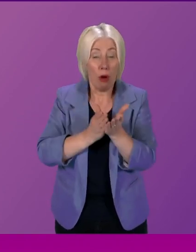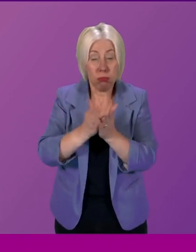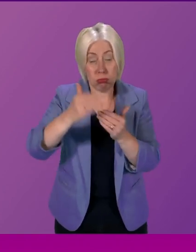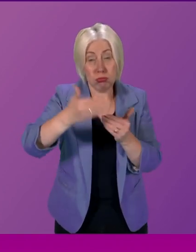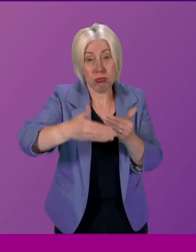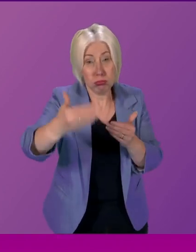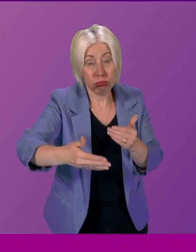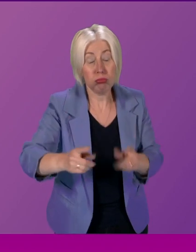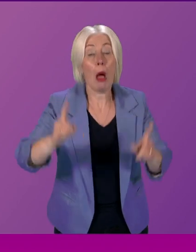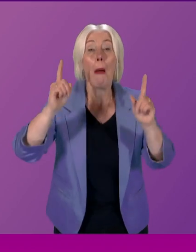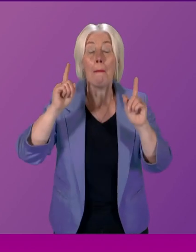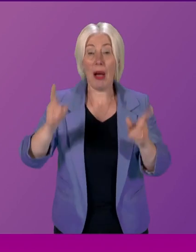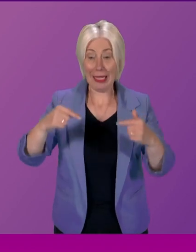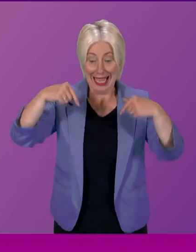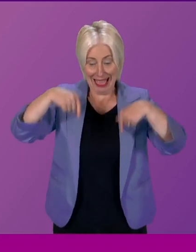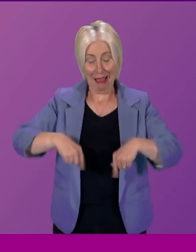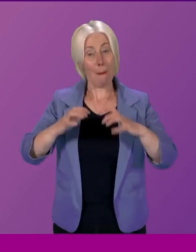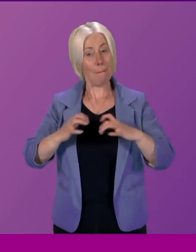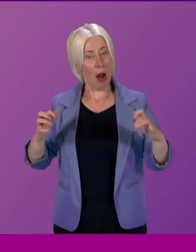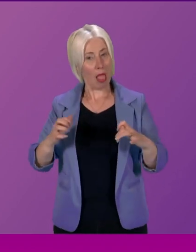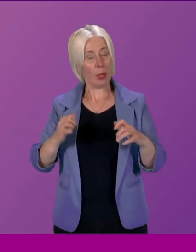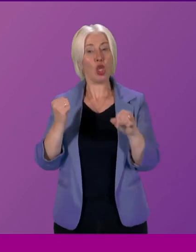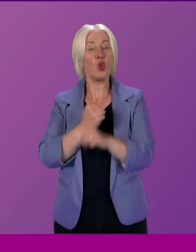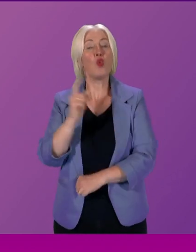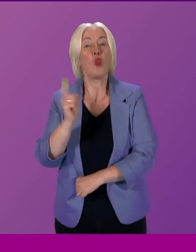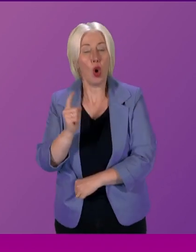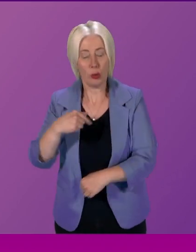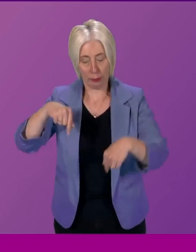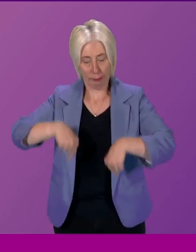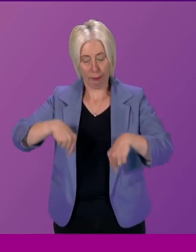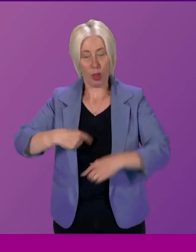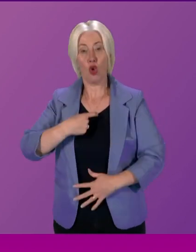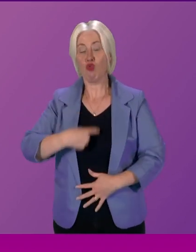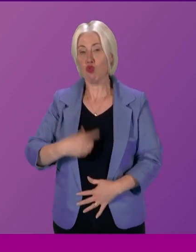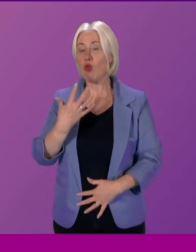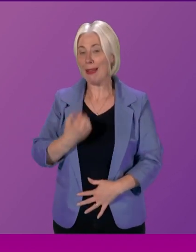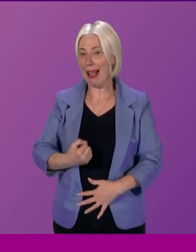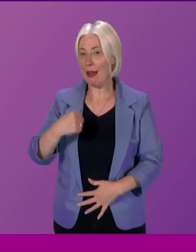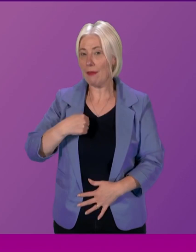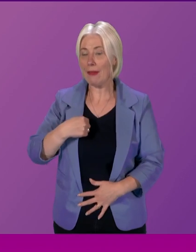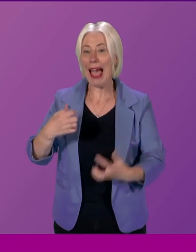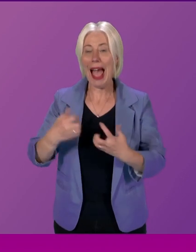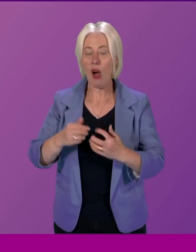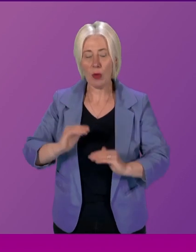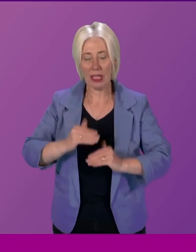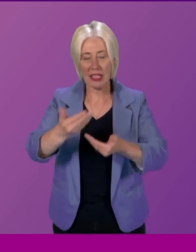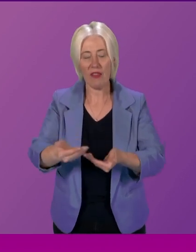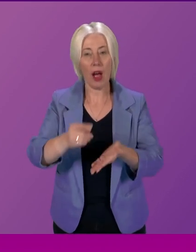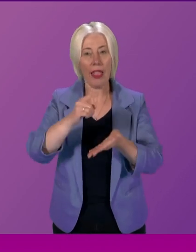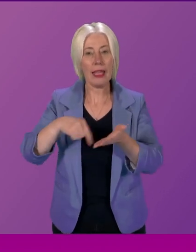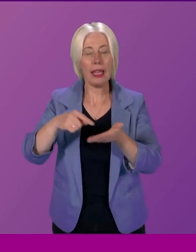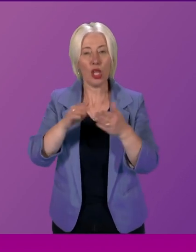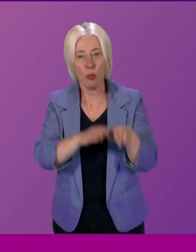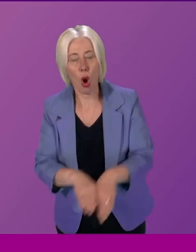goes on to recommend what can Parliament do? And Parliament, we think, has a role to take forward in extending deliberative democracy. And we are recommending